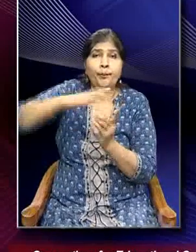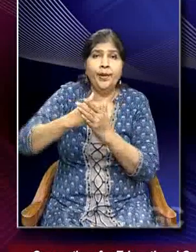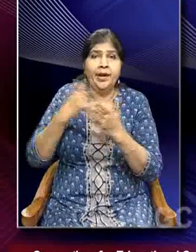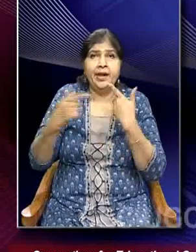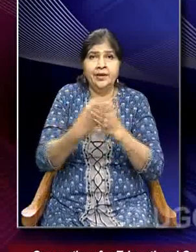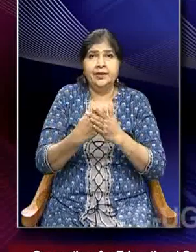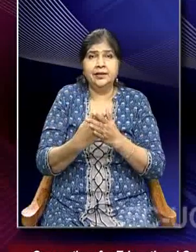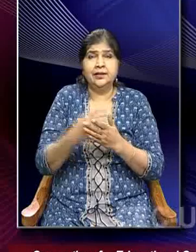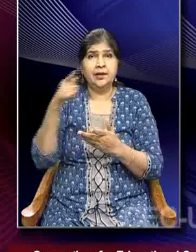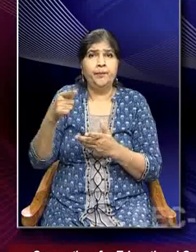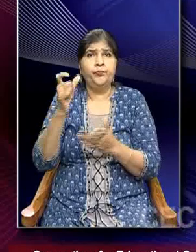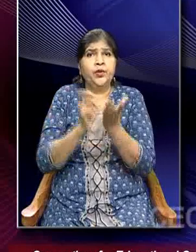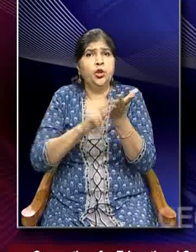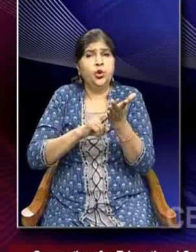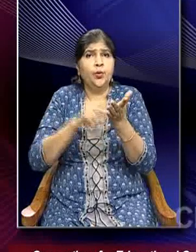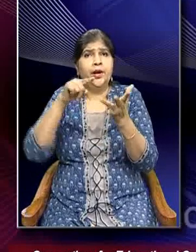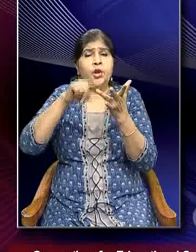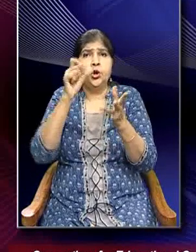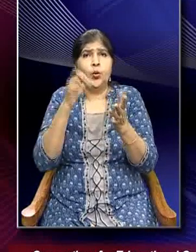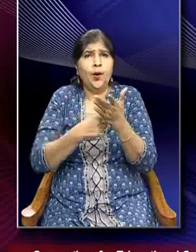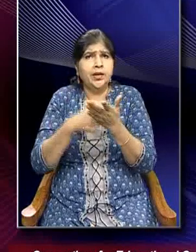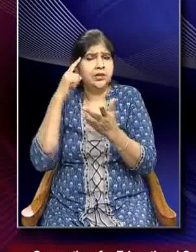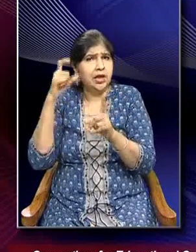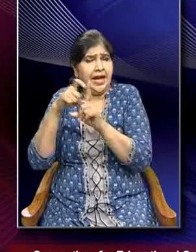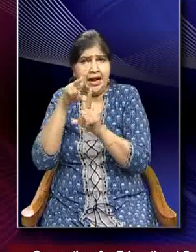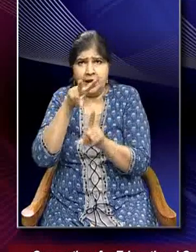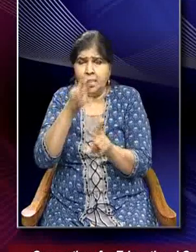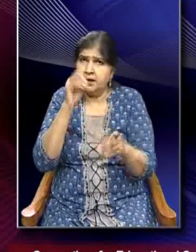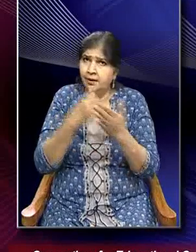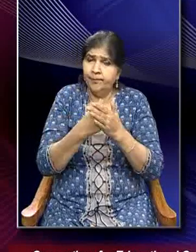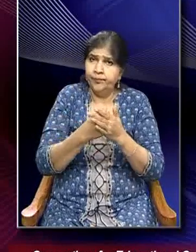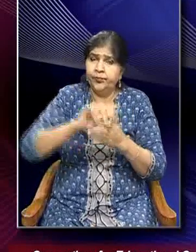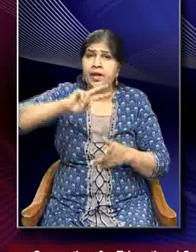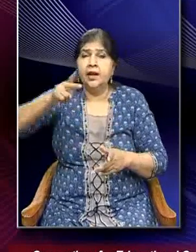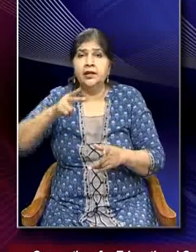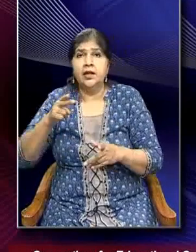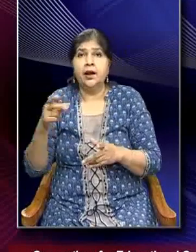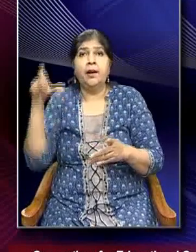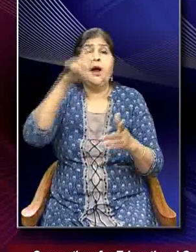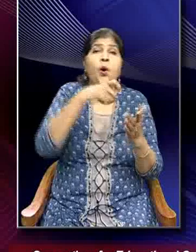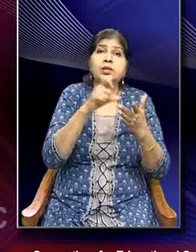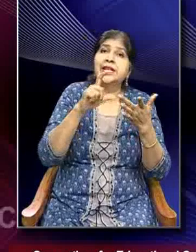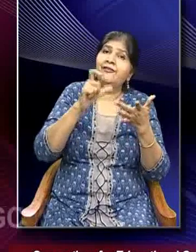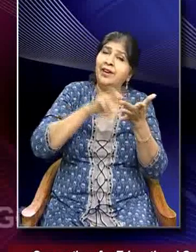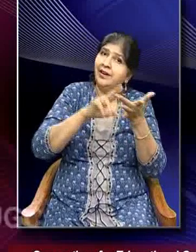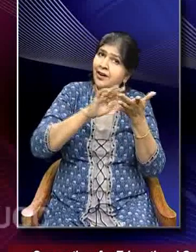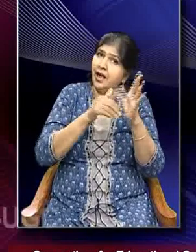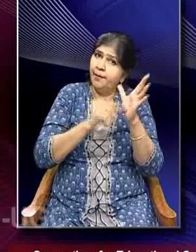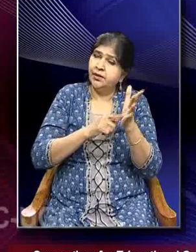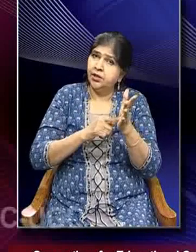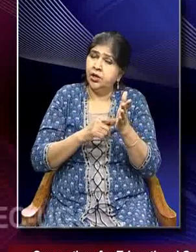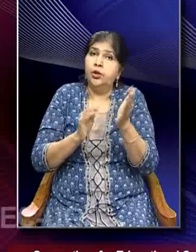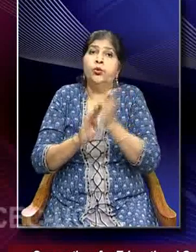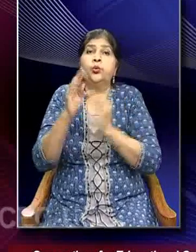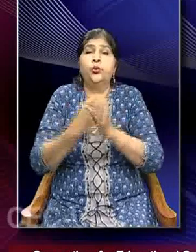quoting the data from UN.org. Another important cause of climate change is that of growing